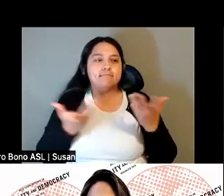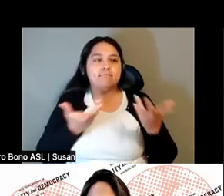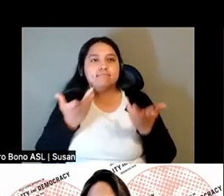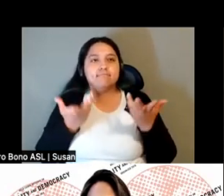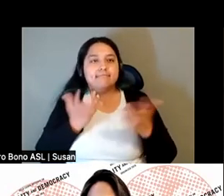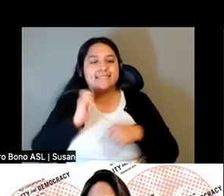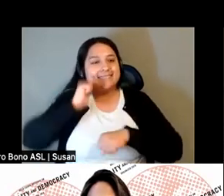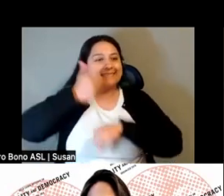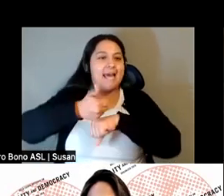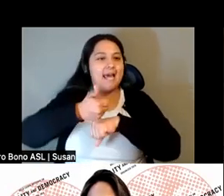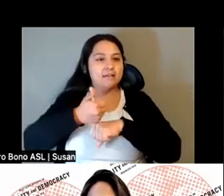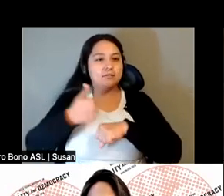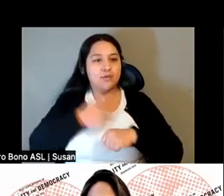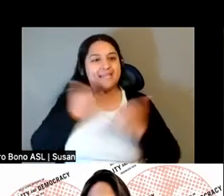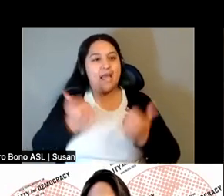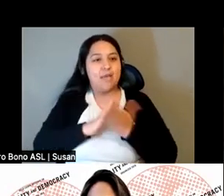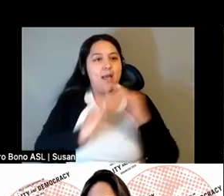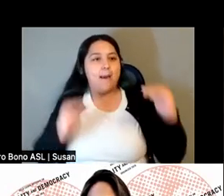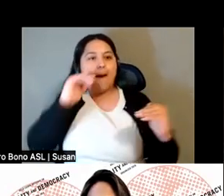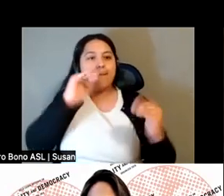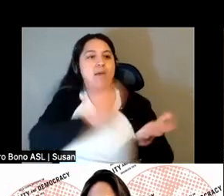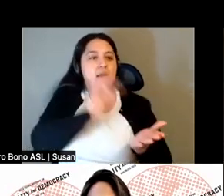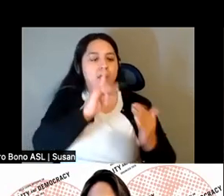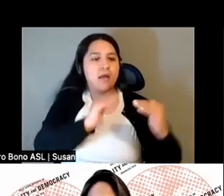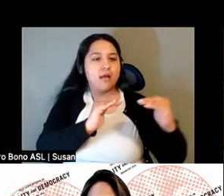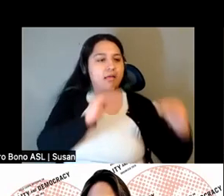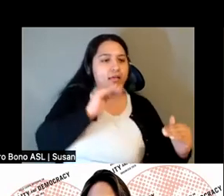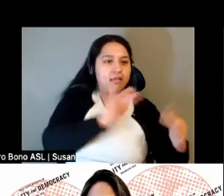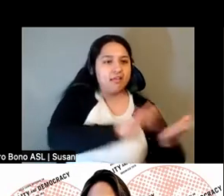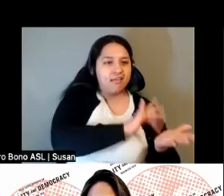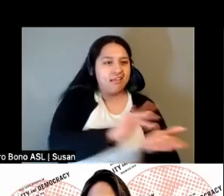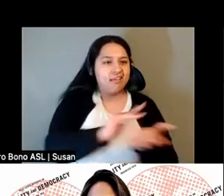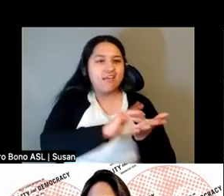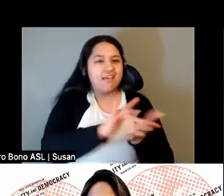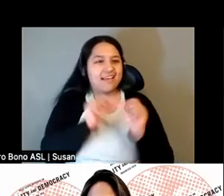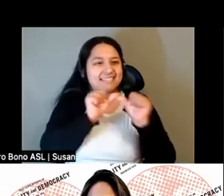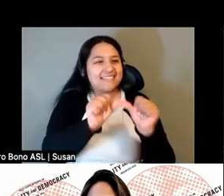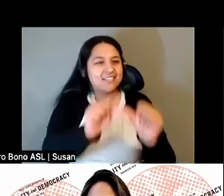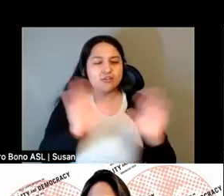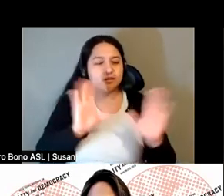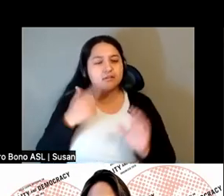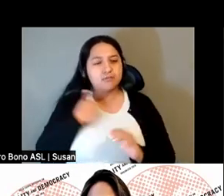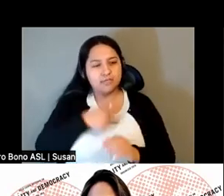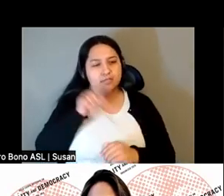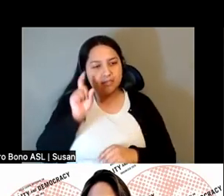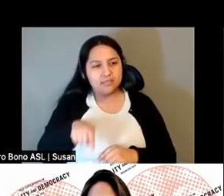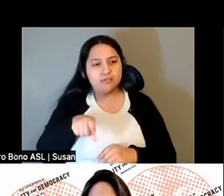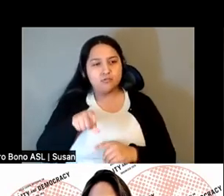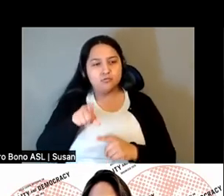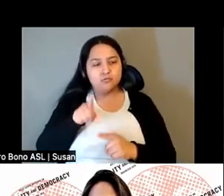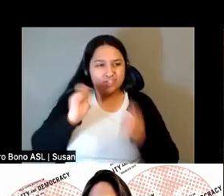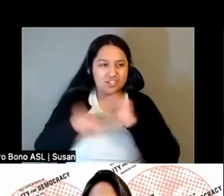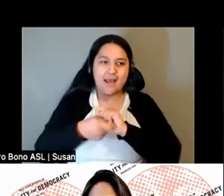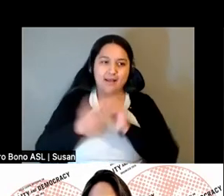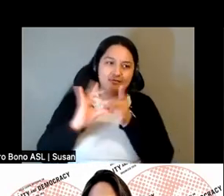conditions and continue to exploit and pillage and extract from the world. And this needs to be a strategy which cuts this off